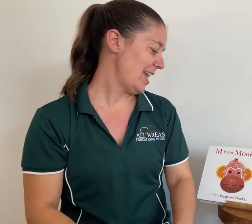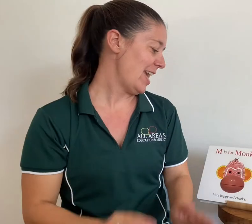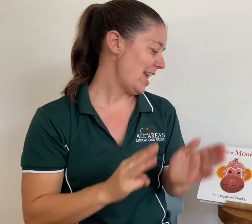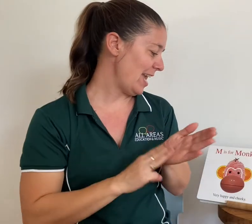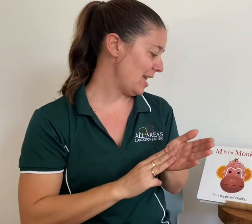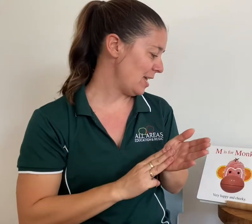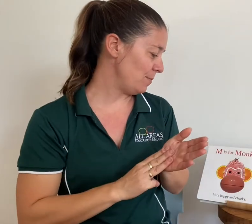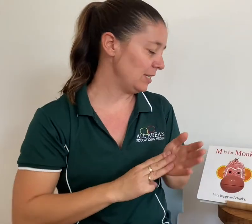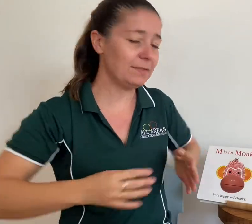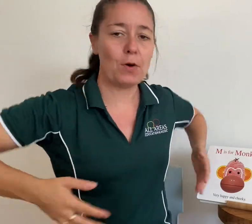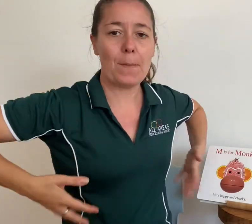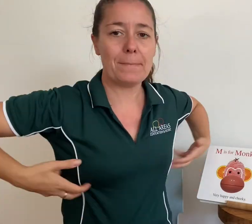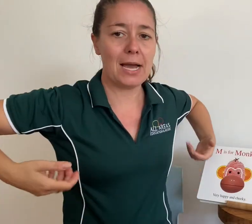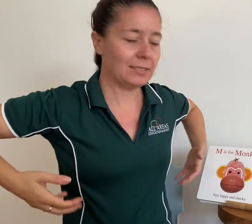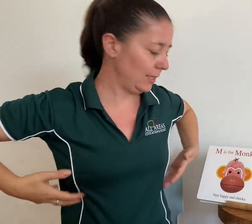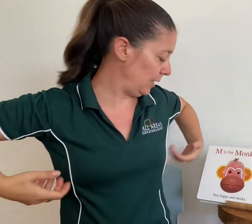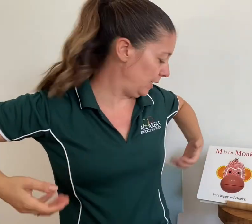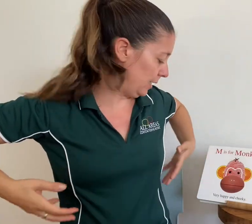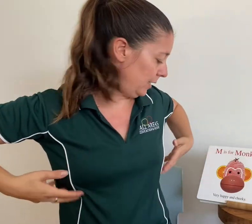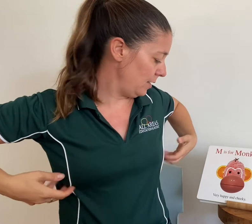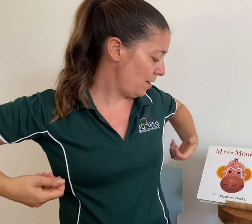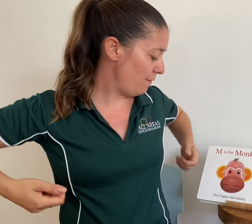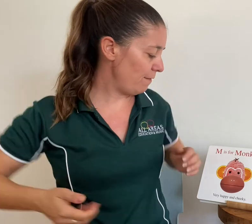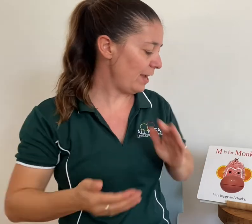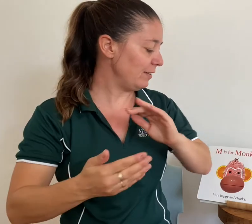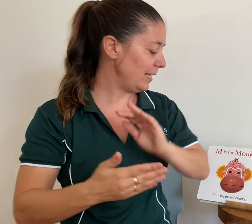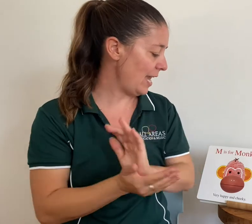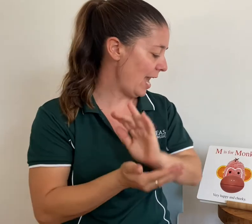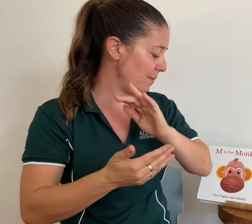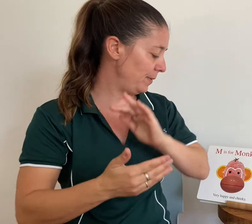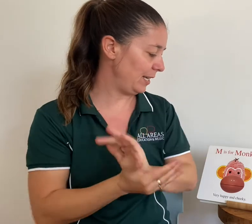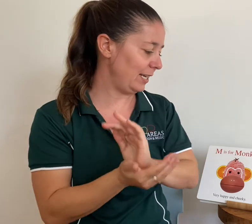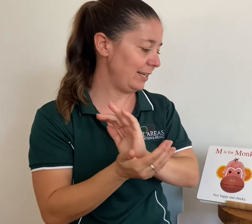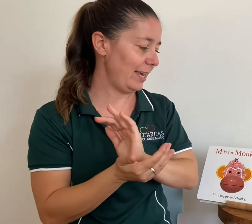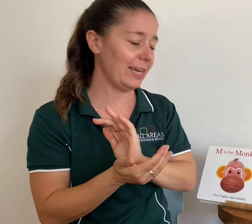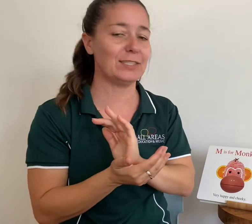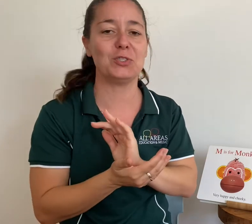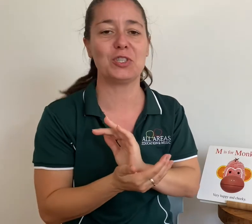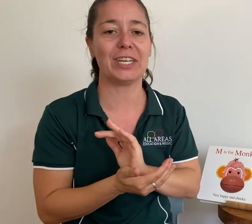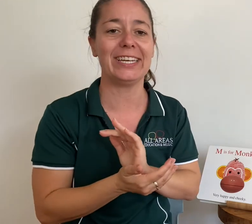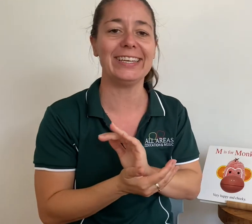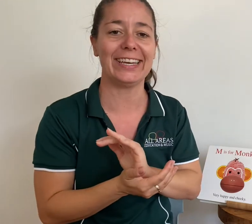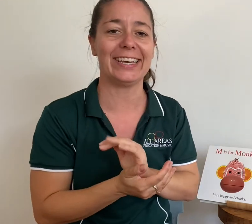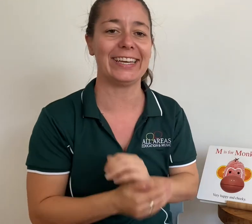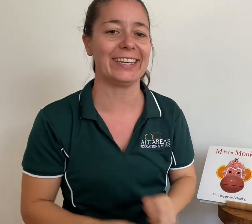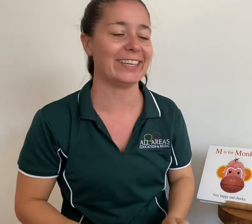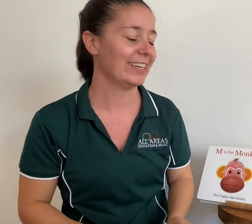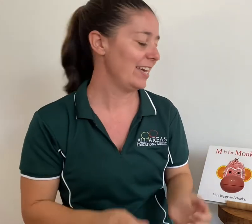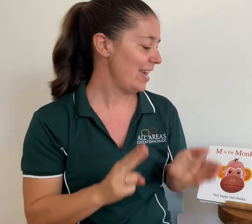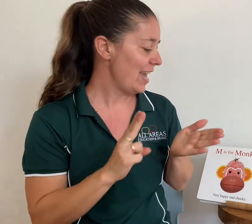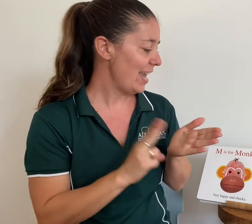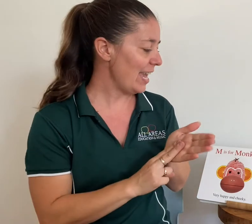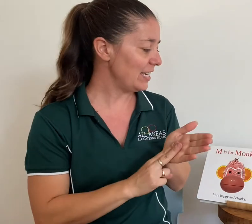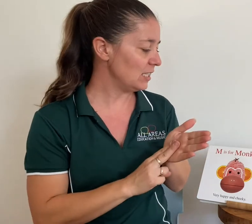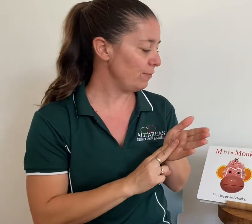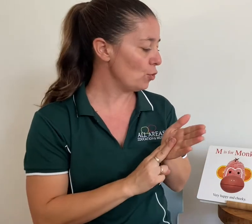M is for monkey. M is happy and cheeky. N is for